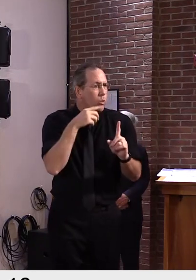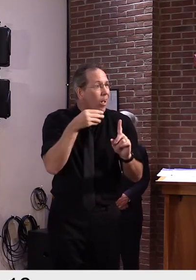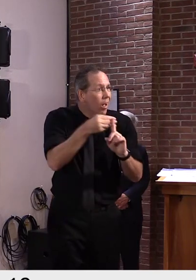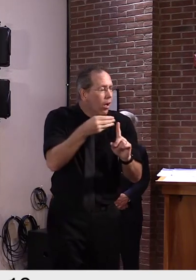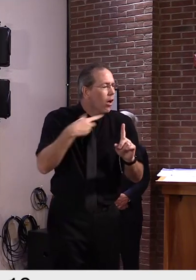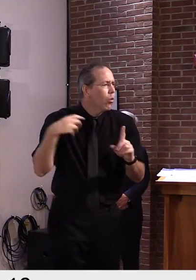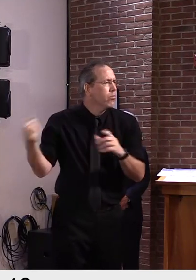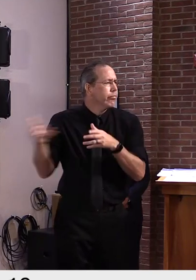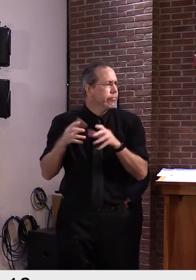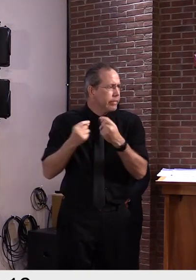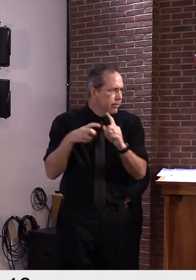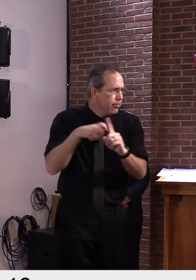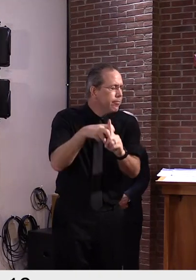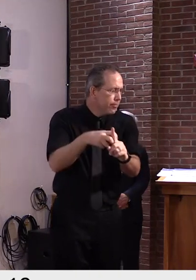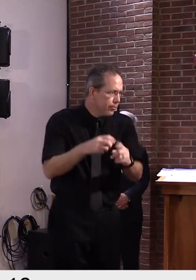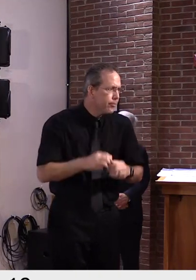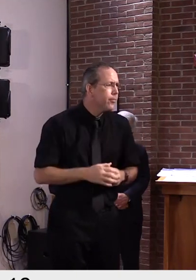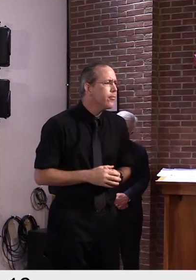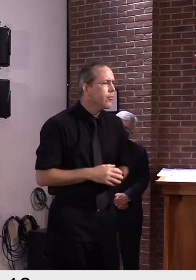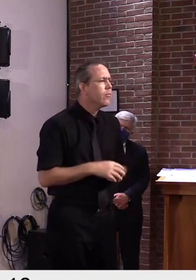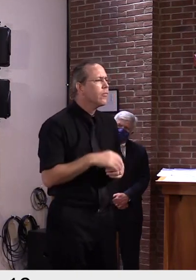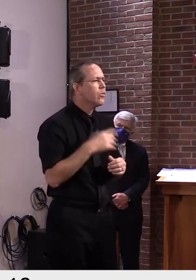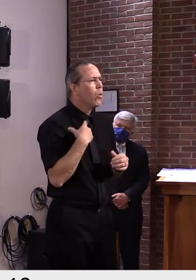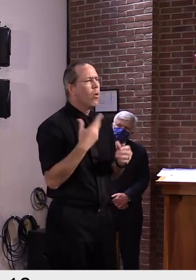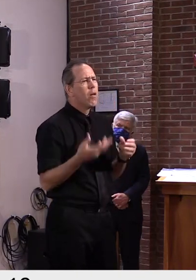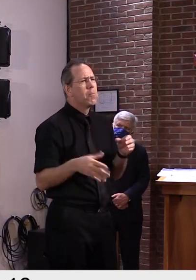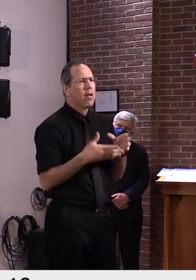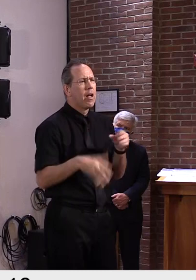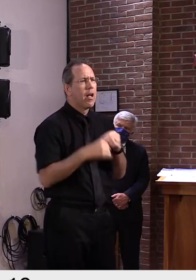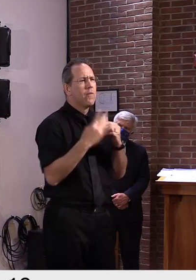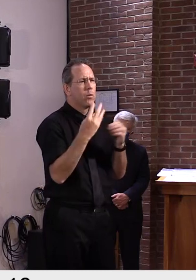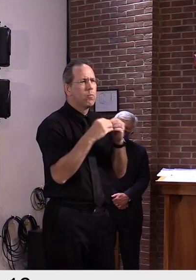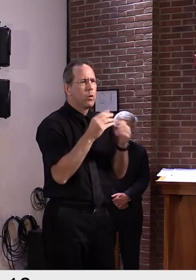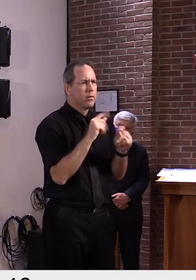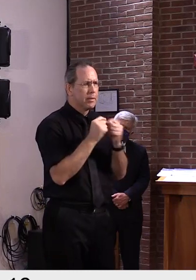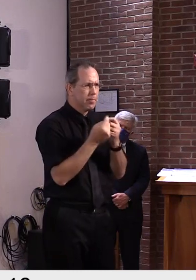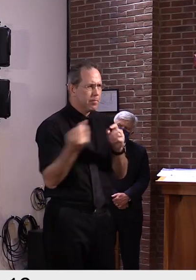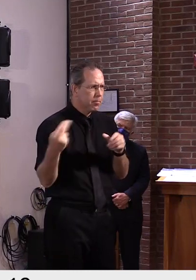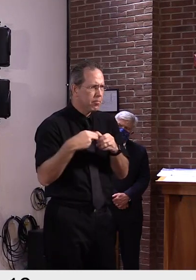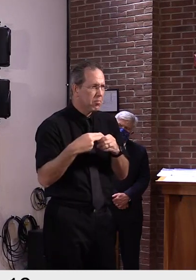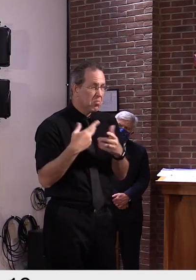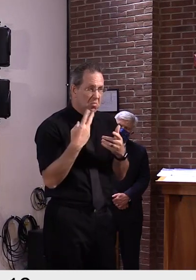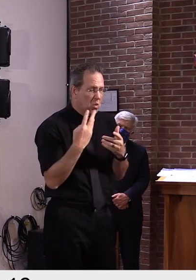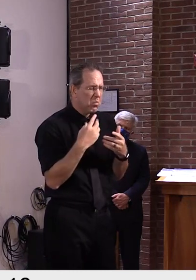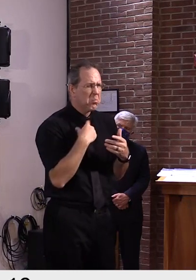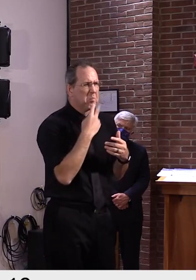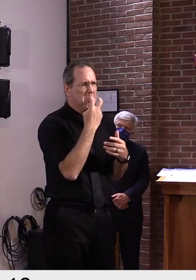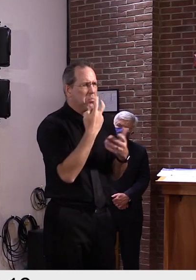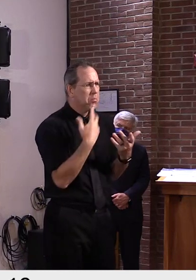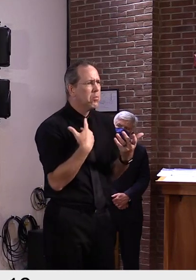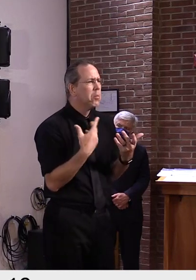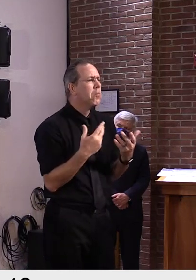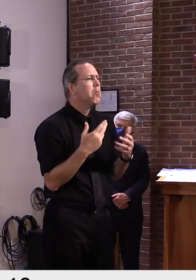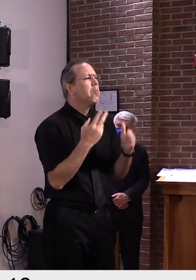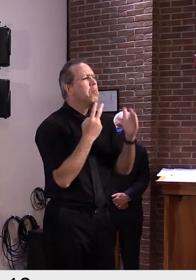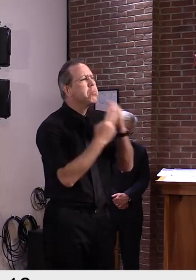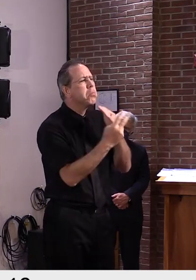because we're falling behind or because the work has been overloaded, uh, but as an anticipatory thing,